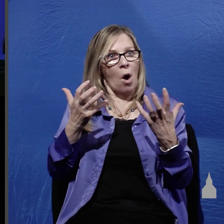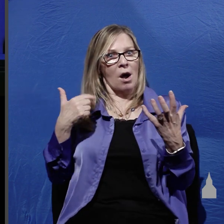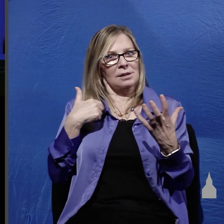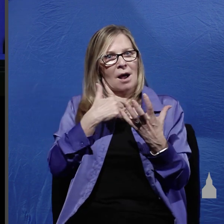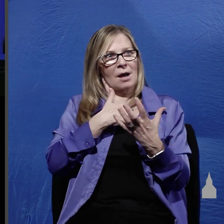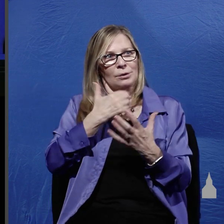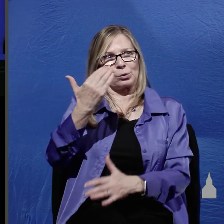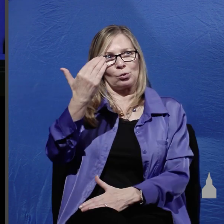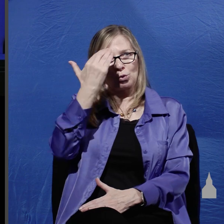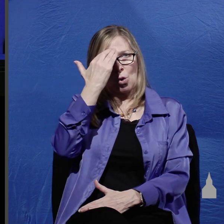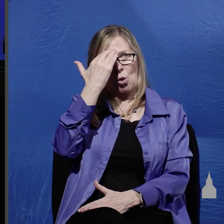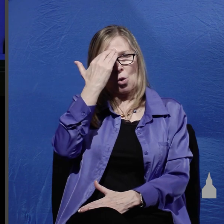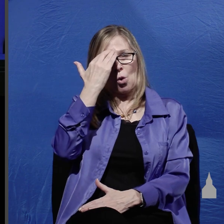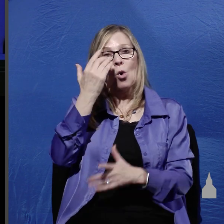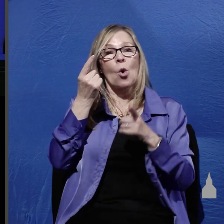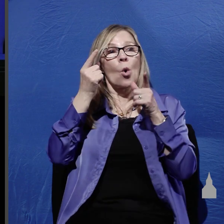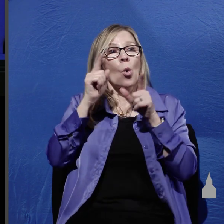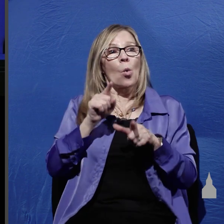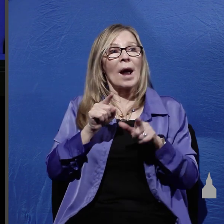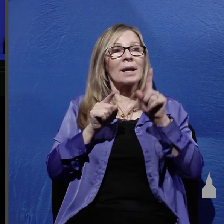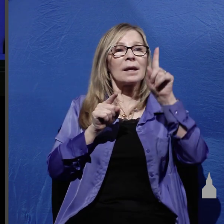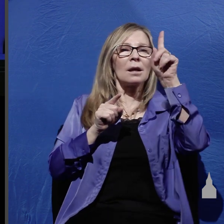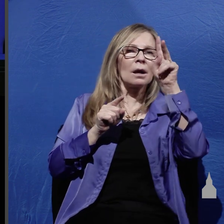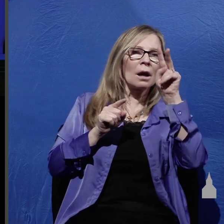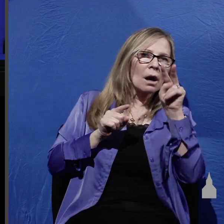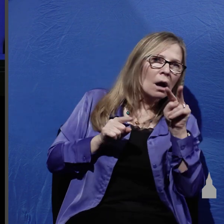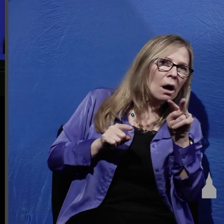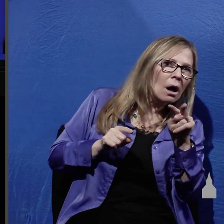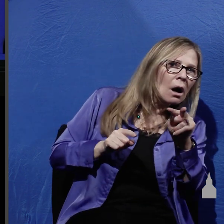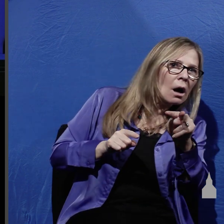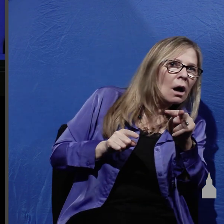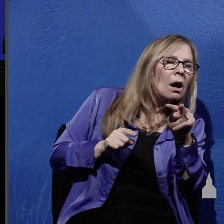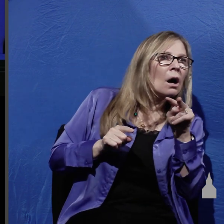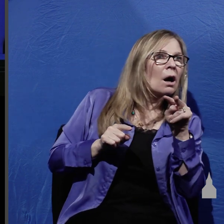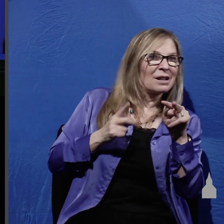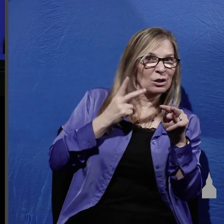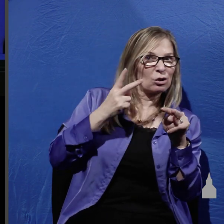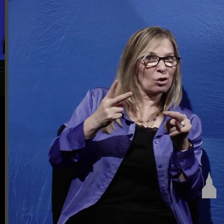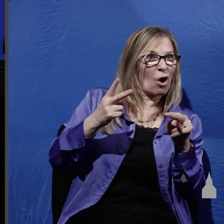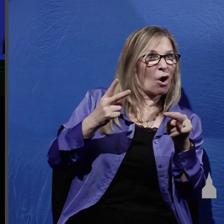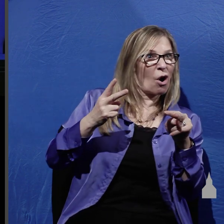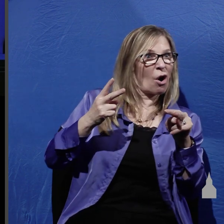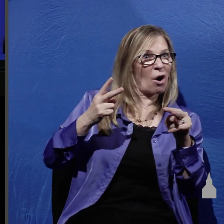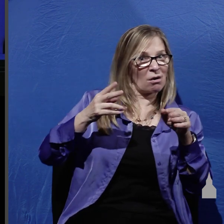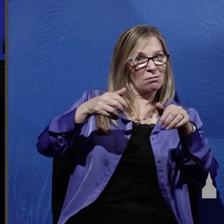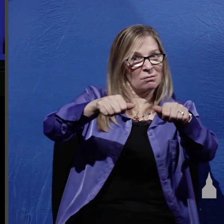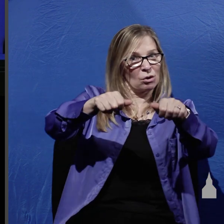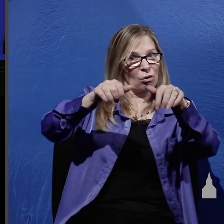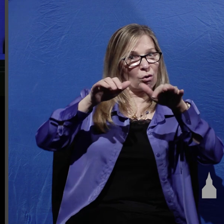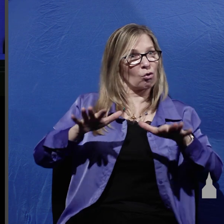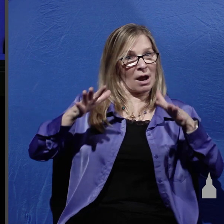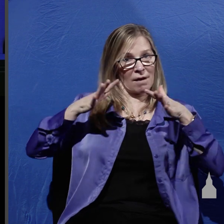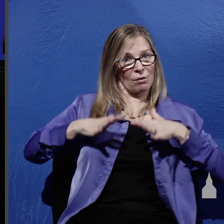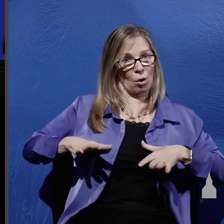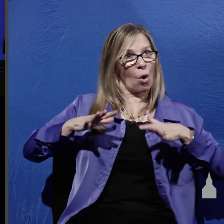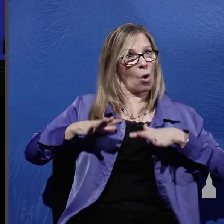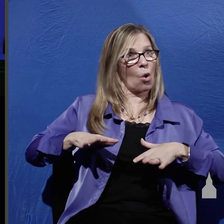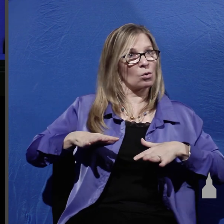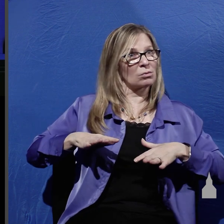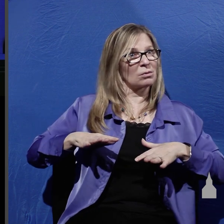what he saw when he bent down and looked into the tomb were the grave clothes that Jesus had been wrapped in and they were just lying